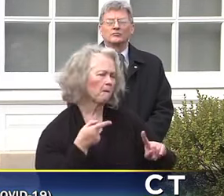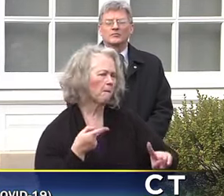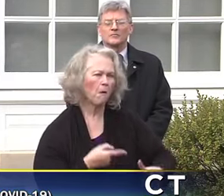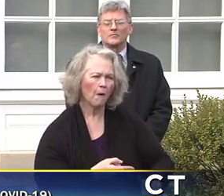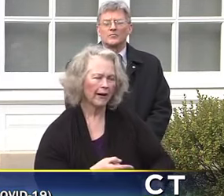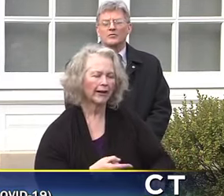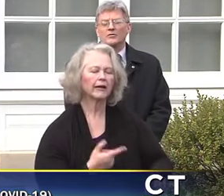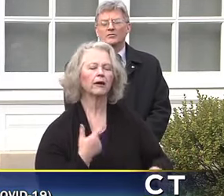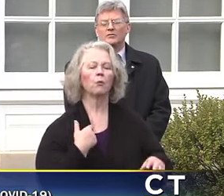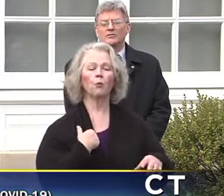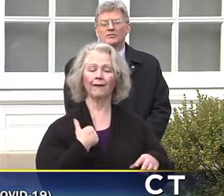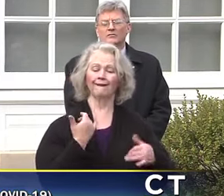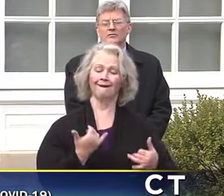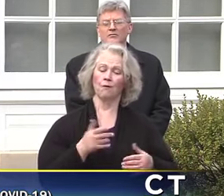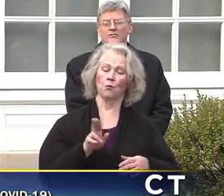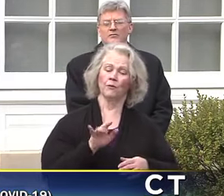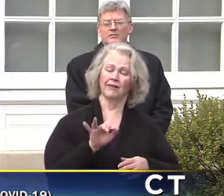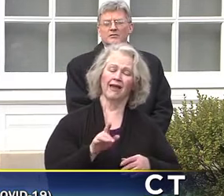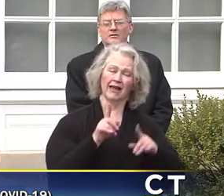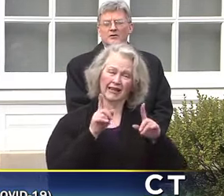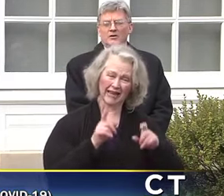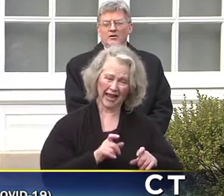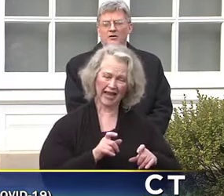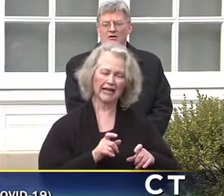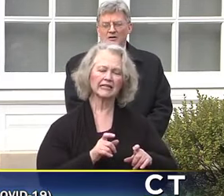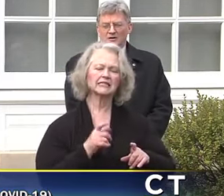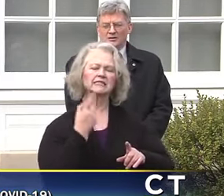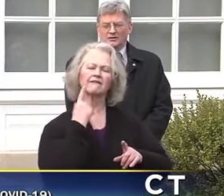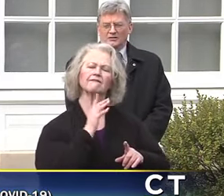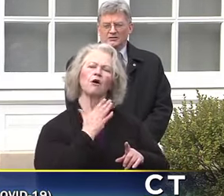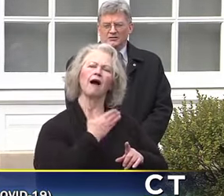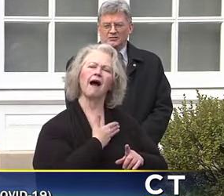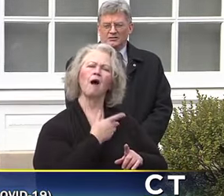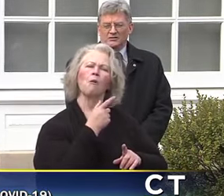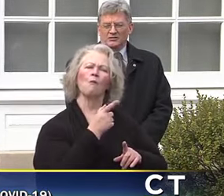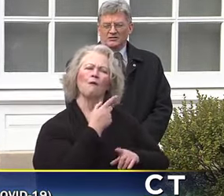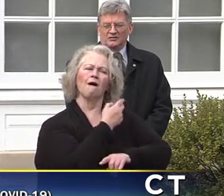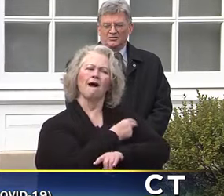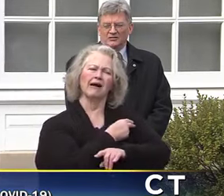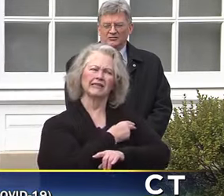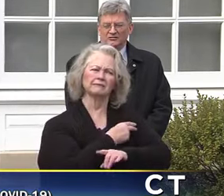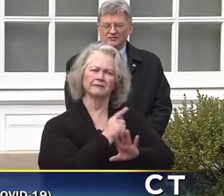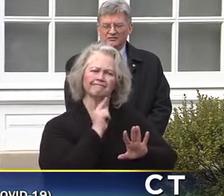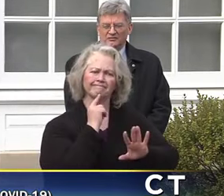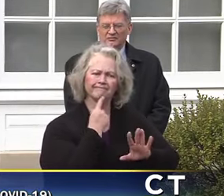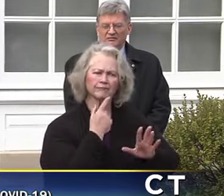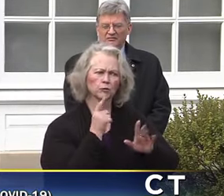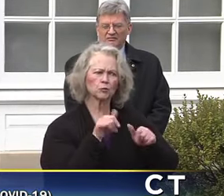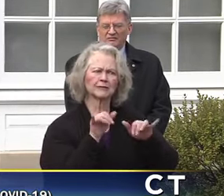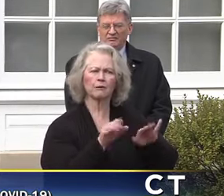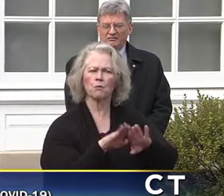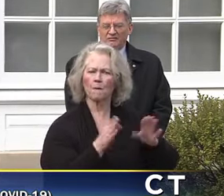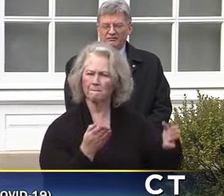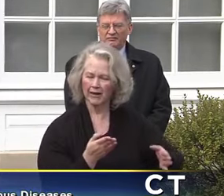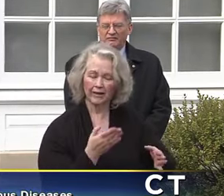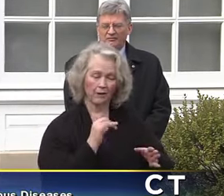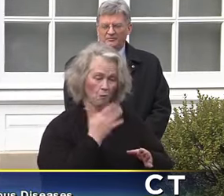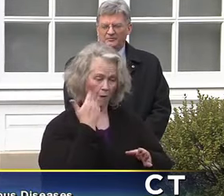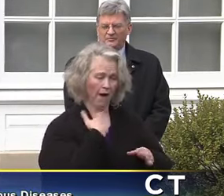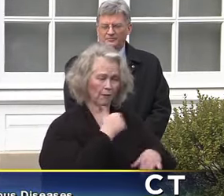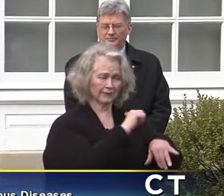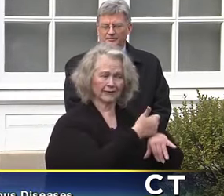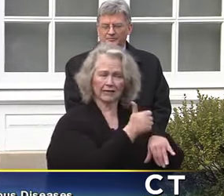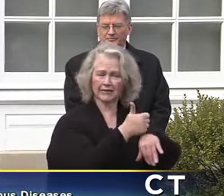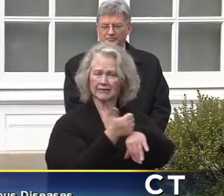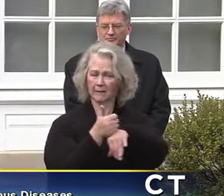using the test to keep our acute care hospitals open. The purpose for these testing sites that we've set up,